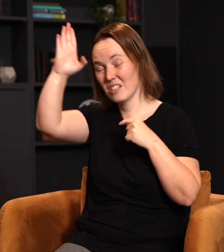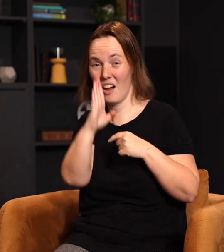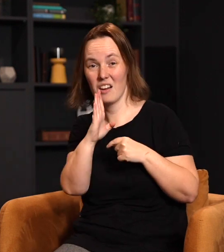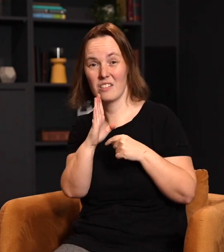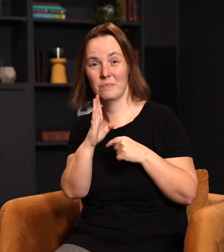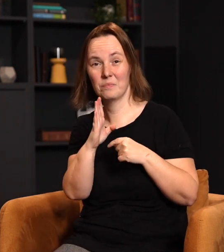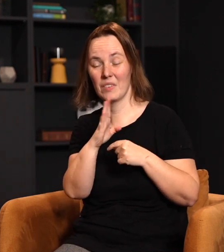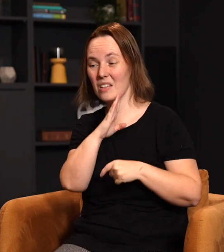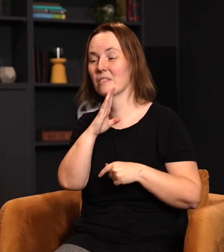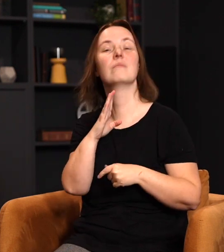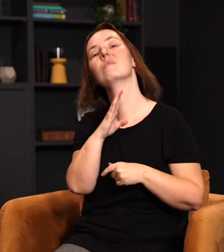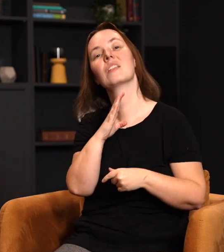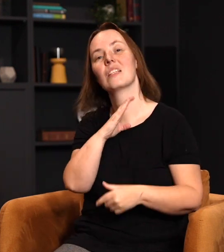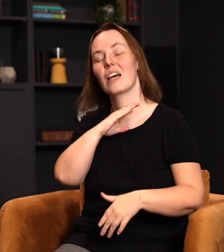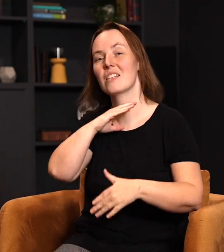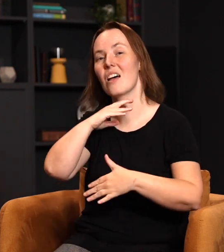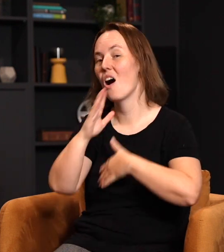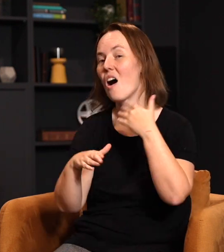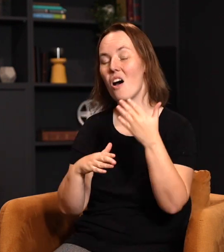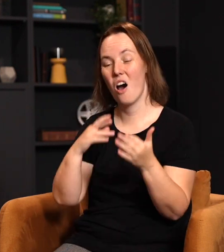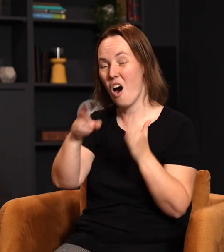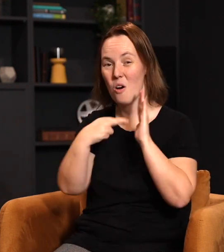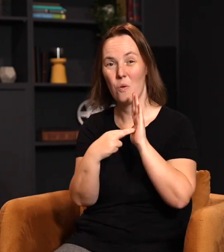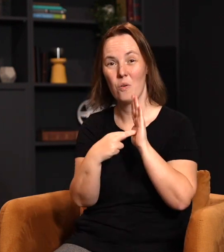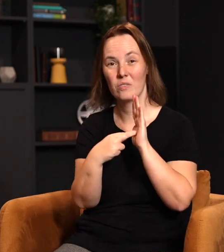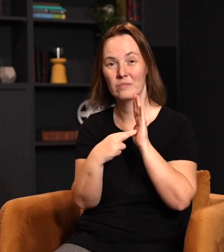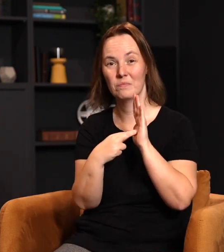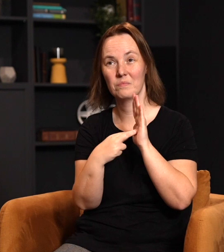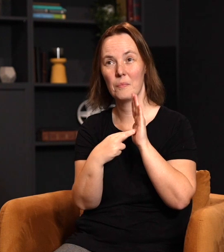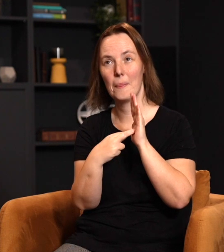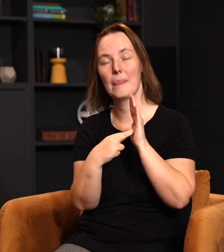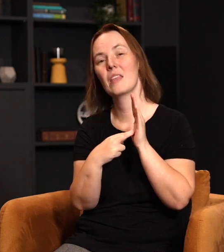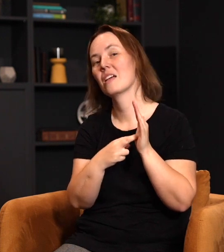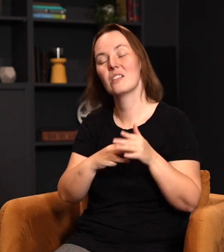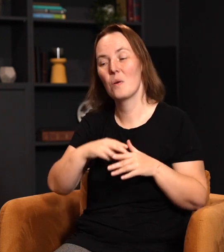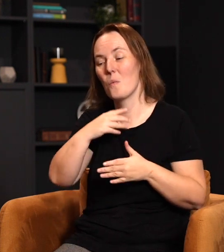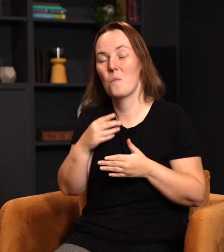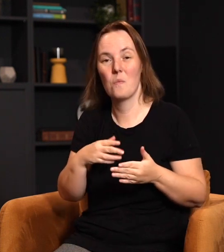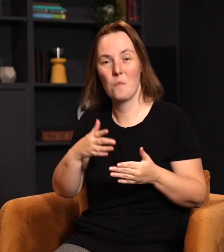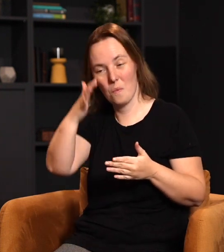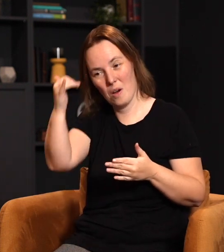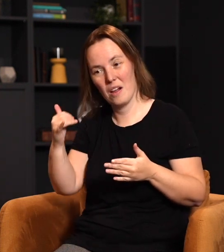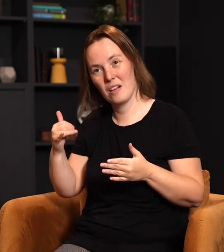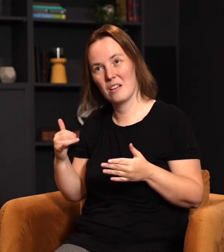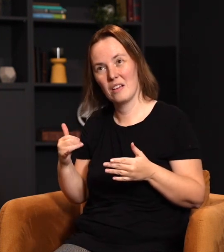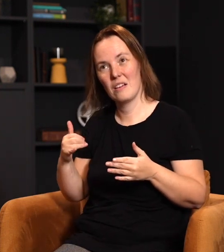unto God. That is the role of every single one of us. No one can take your place. That's why the old British term vicar is actually